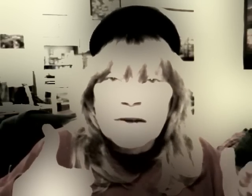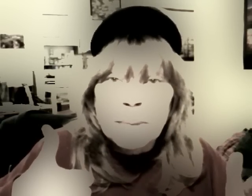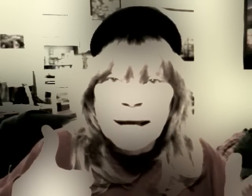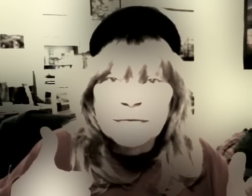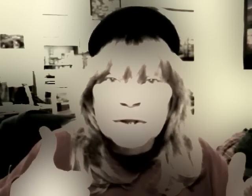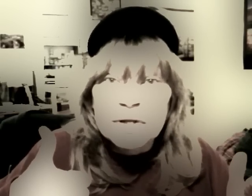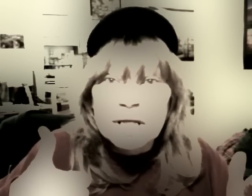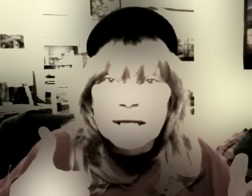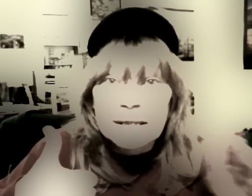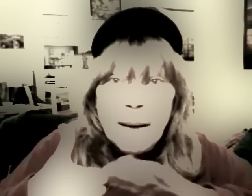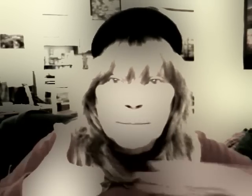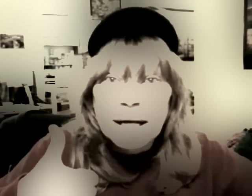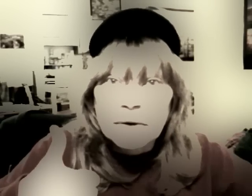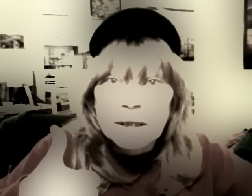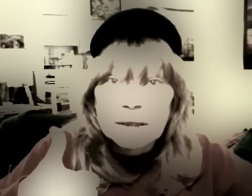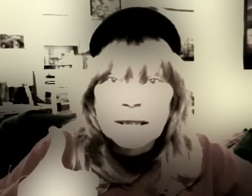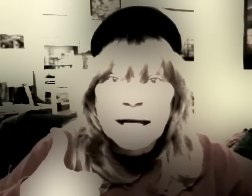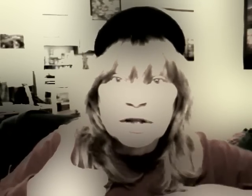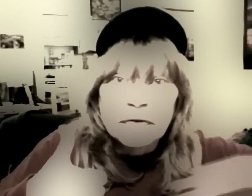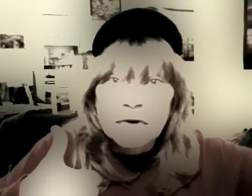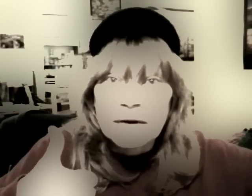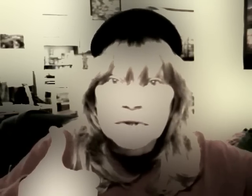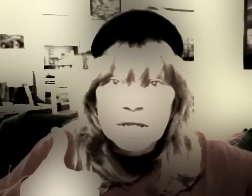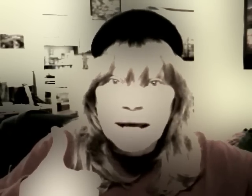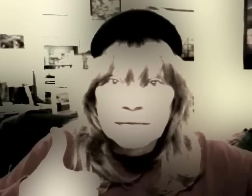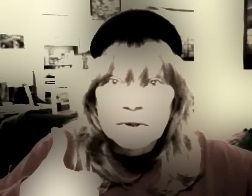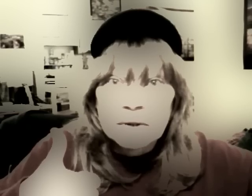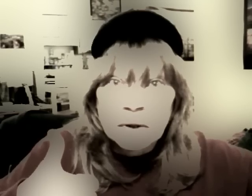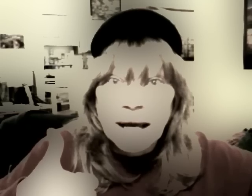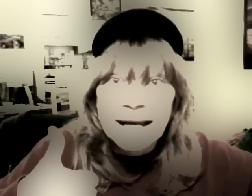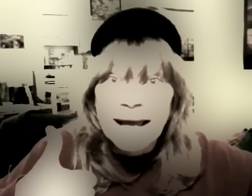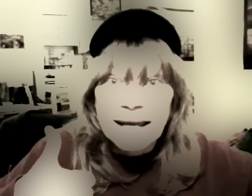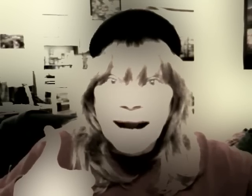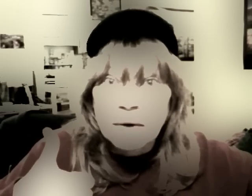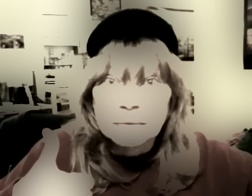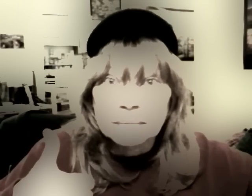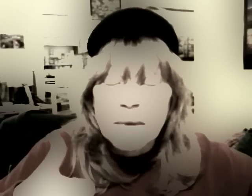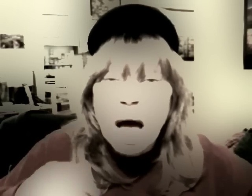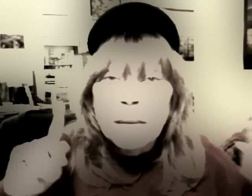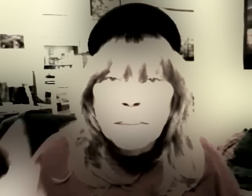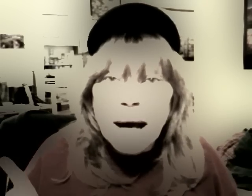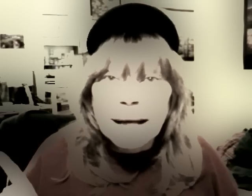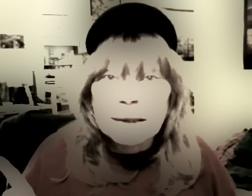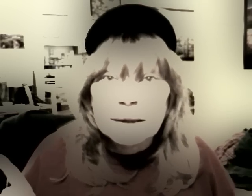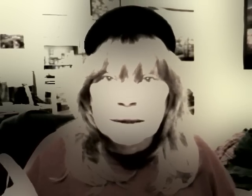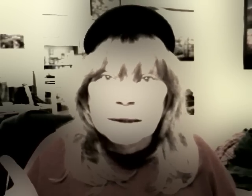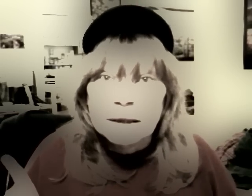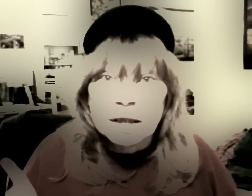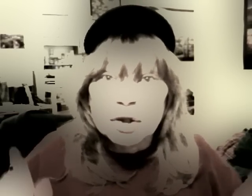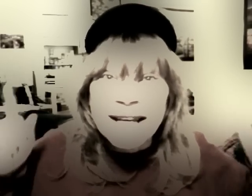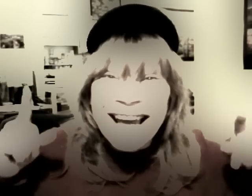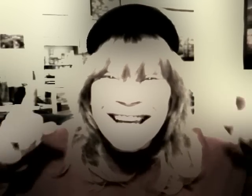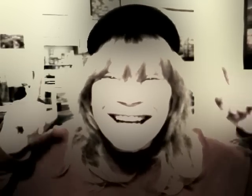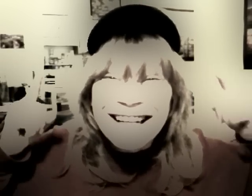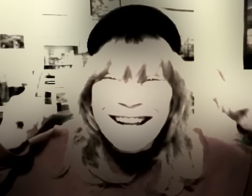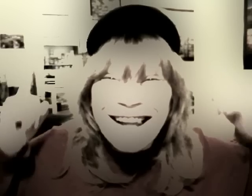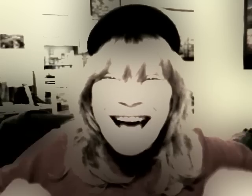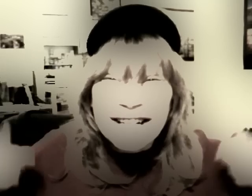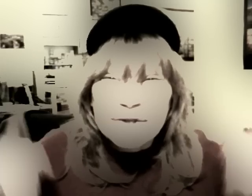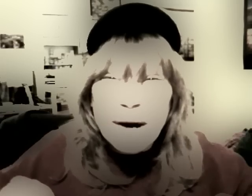paid for your sins, period. And you're forever saved. Okay, can't get out. But, you can't get out in a lot of trouble